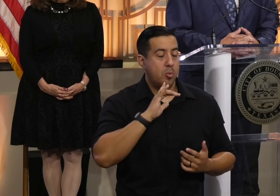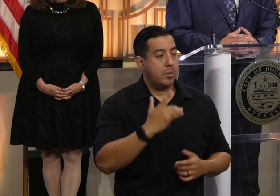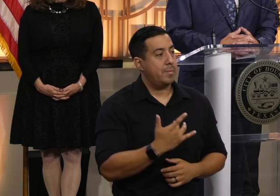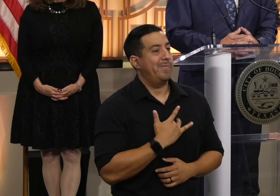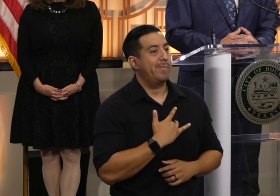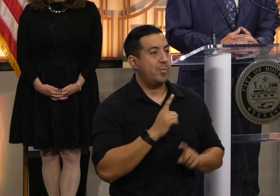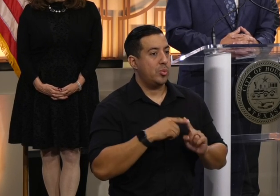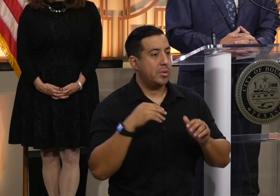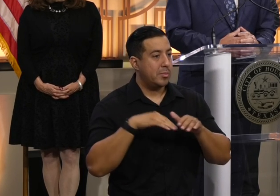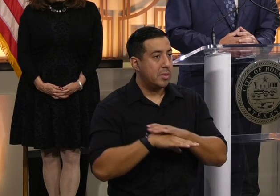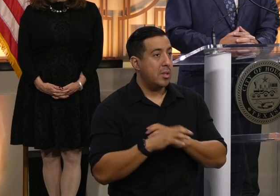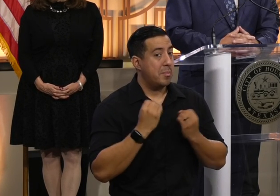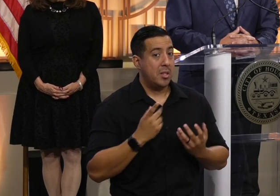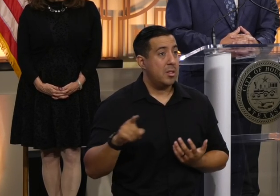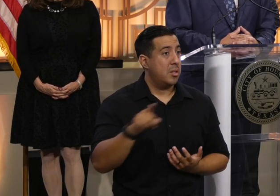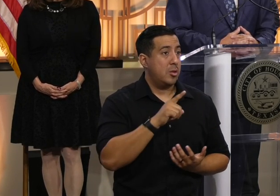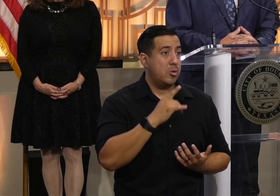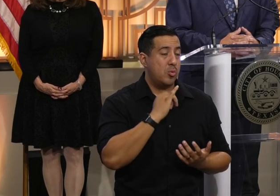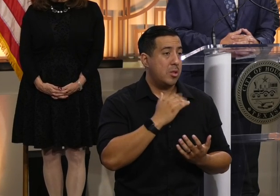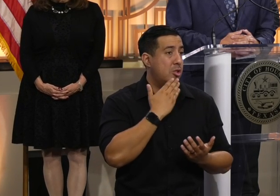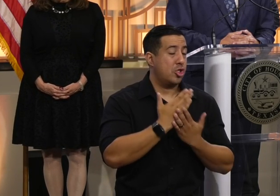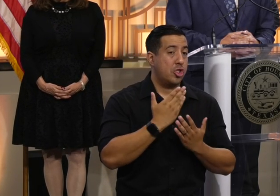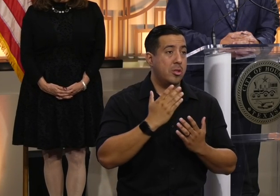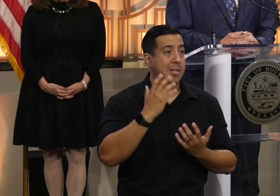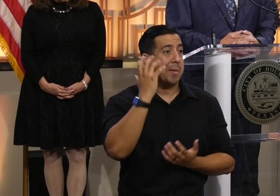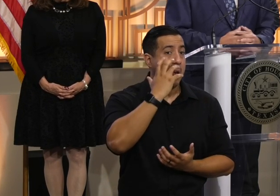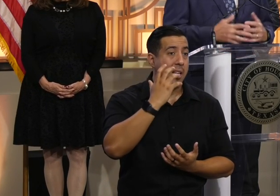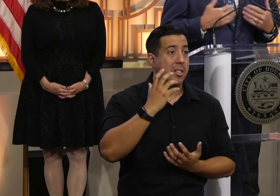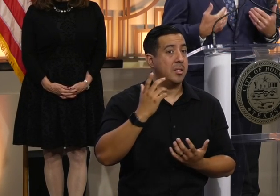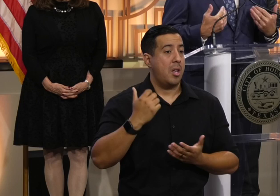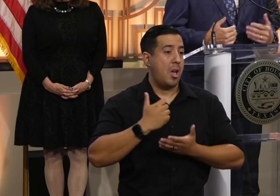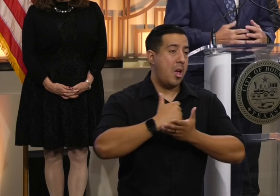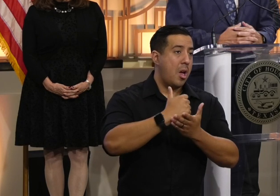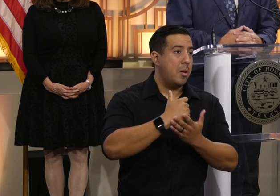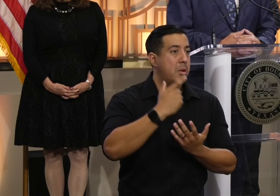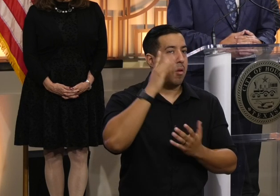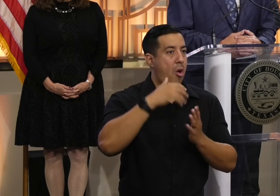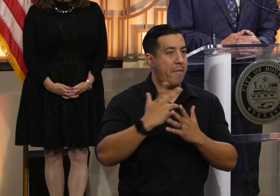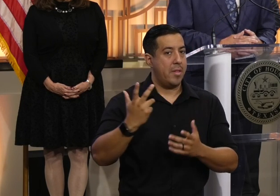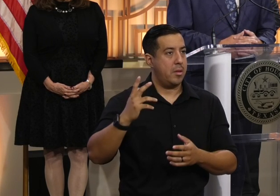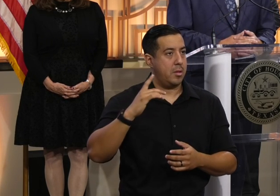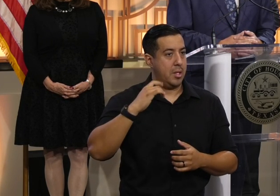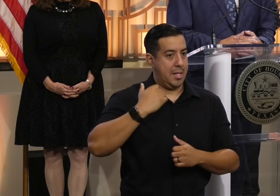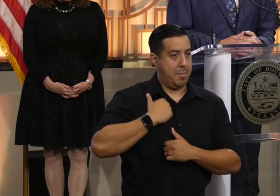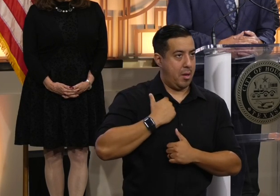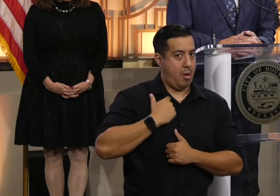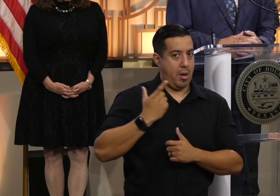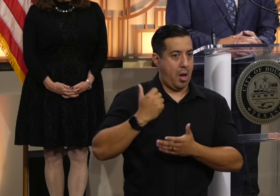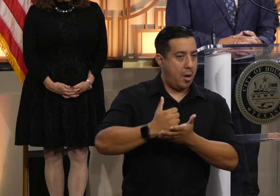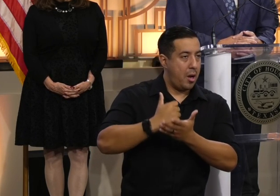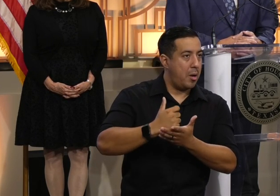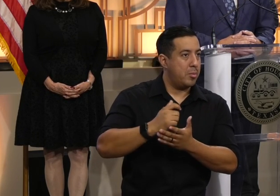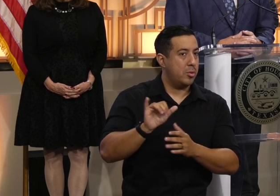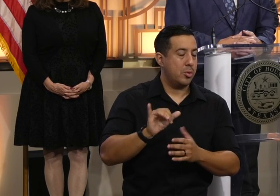to us, most of whom, many of whom have done amazing and heroic things, on behalf of a mission that mattered to us as Americans. So